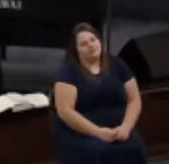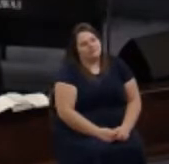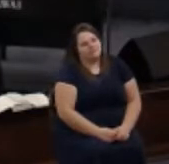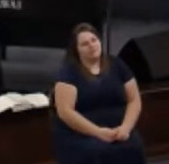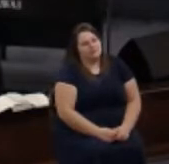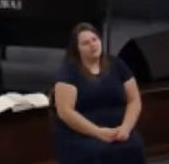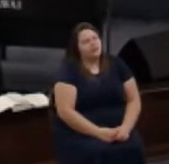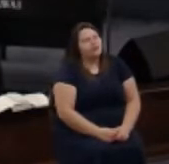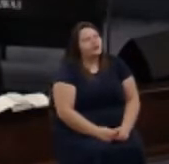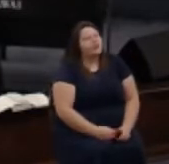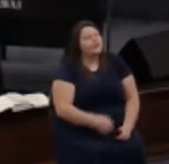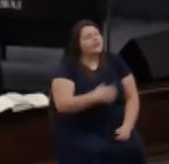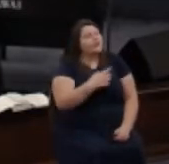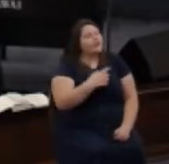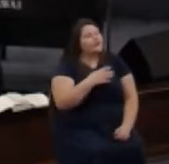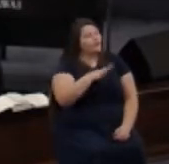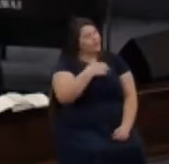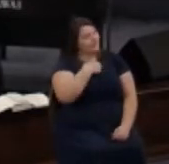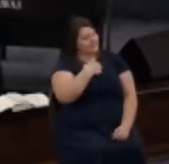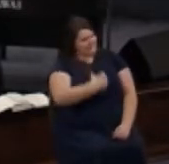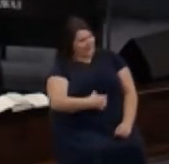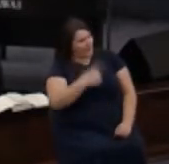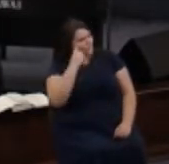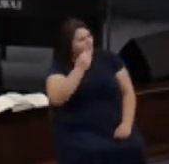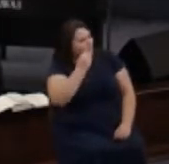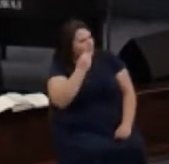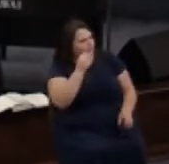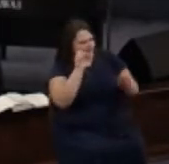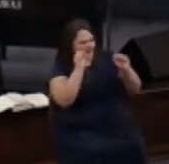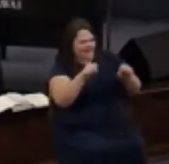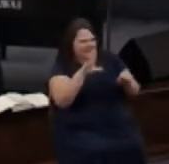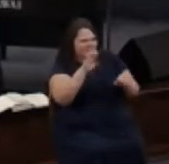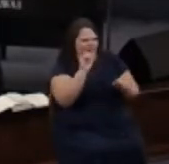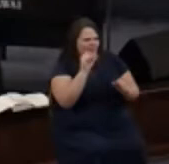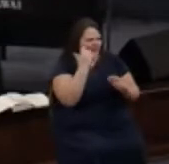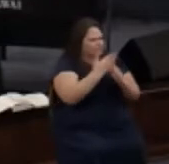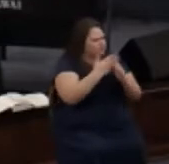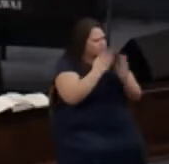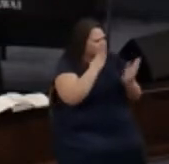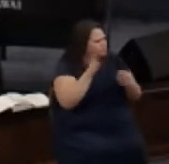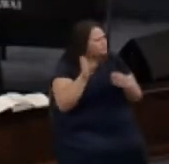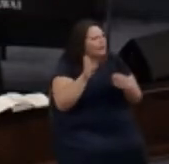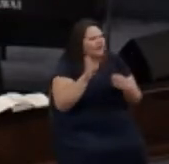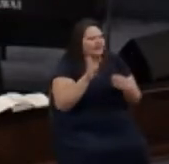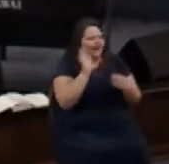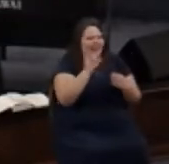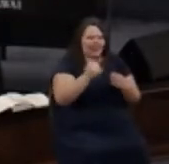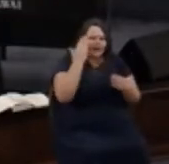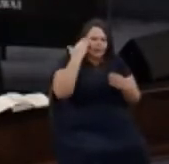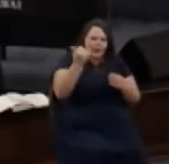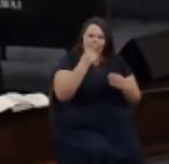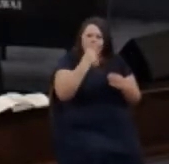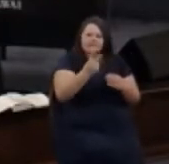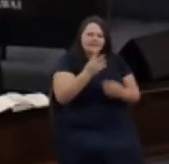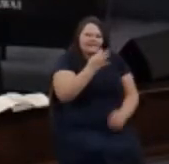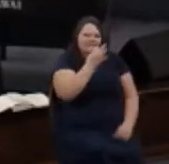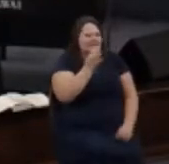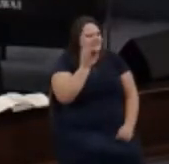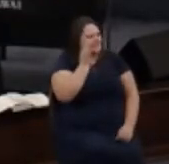the desire for food though can be a distraction from God and that's one of the reasons why we see fasting